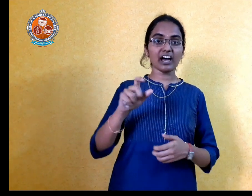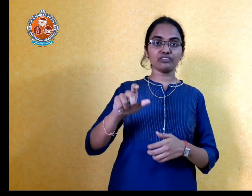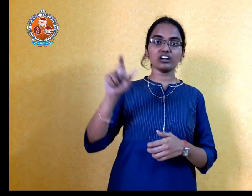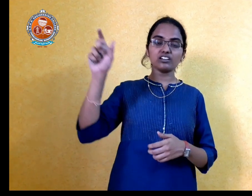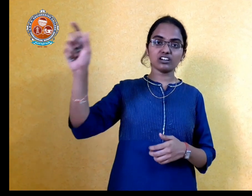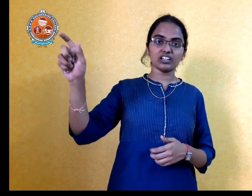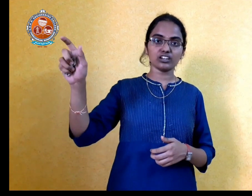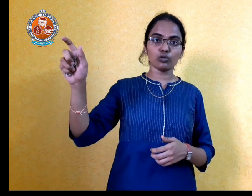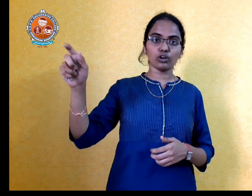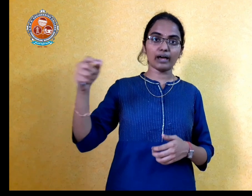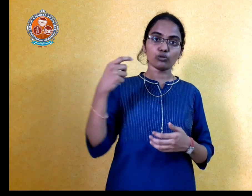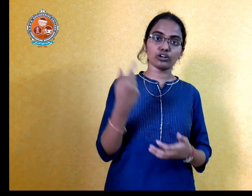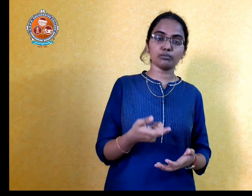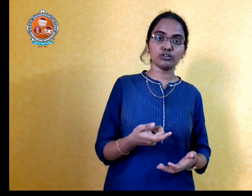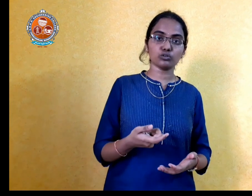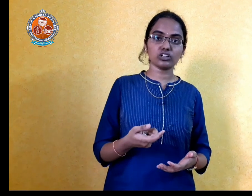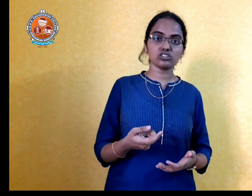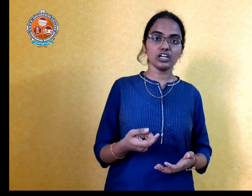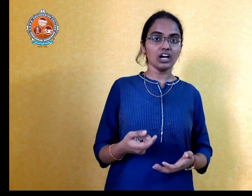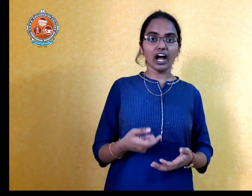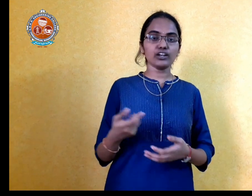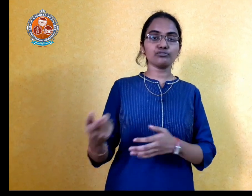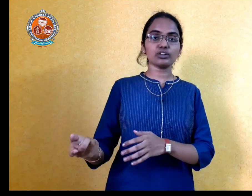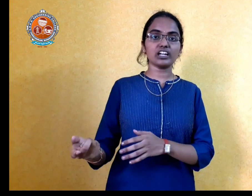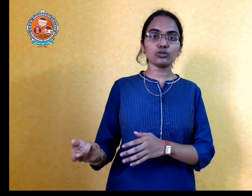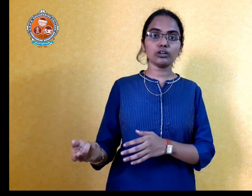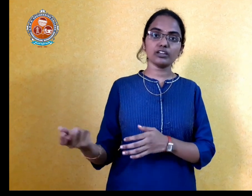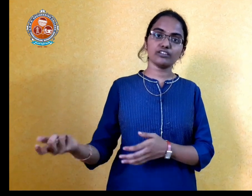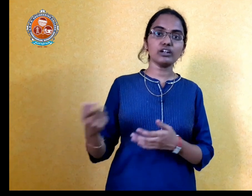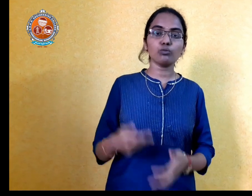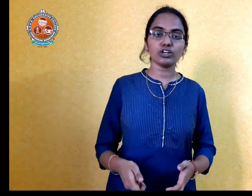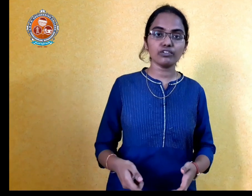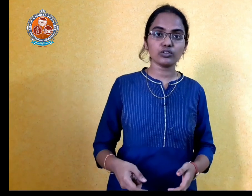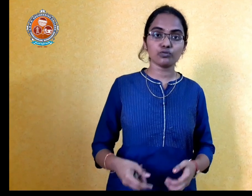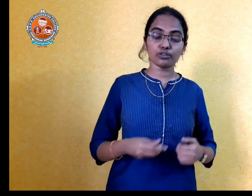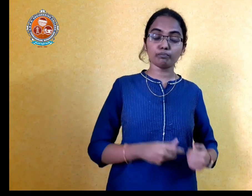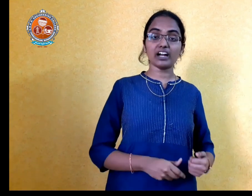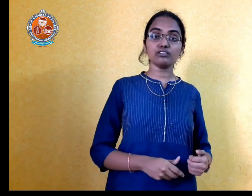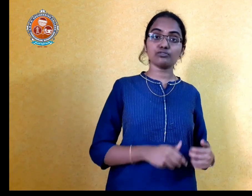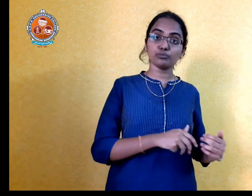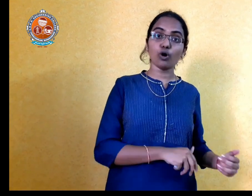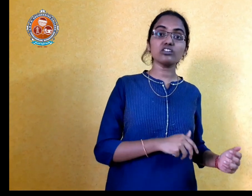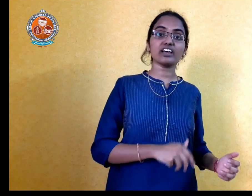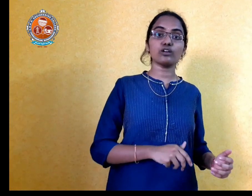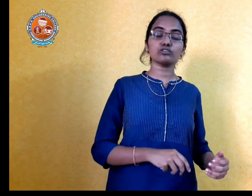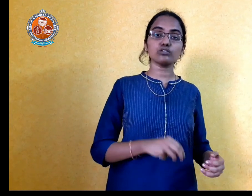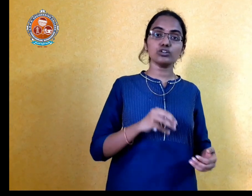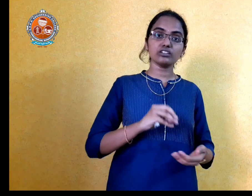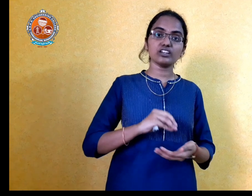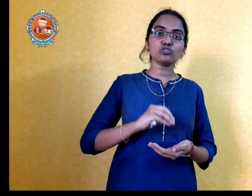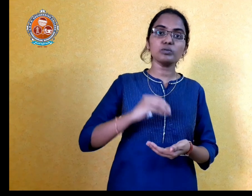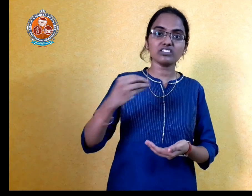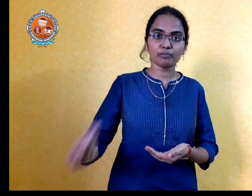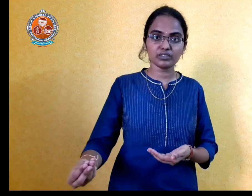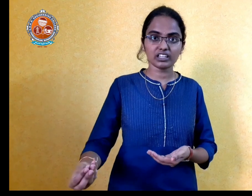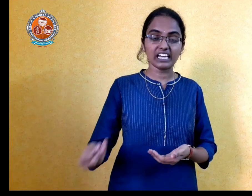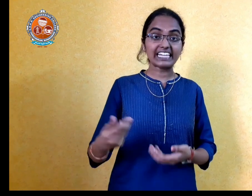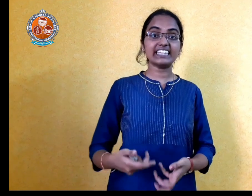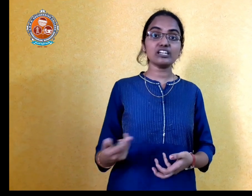having a certain goal, I am not able to reach you. And if you tell to him, he will motivate you from back, from your side also, there should be something. Then